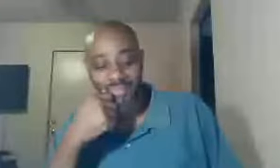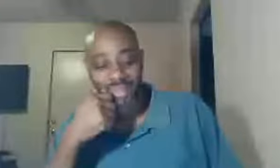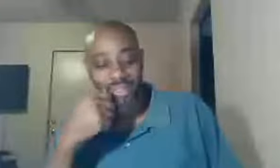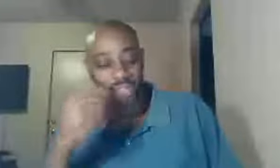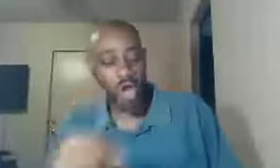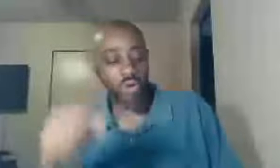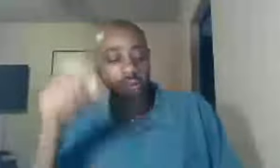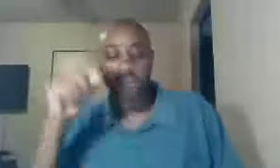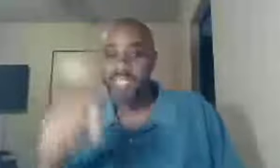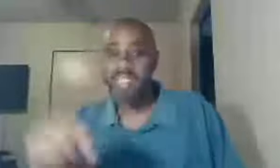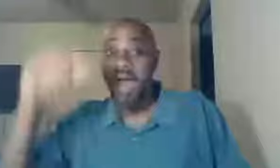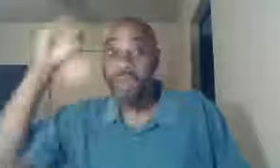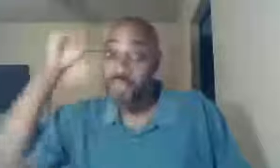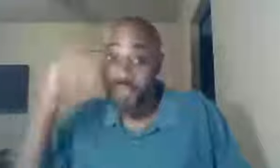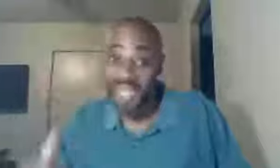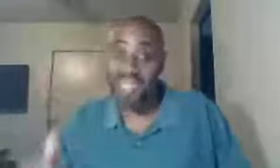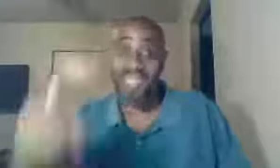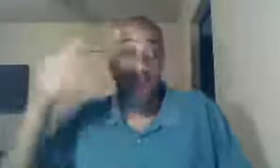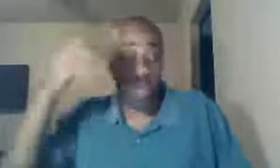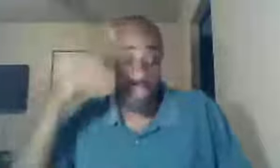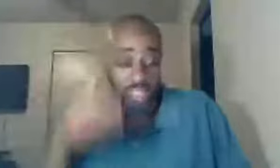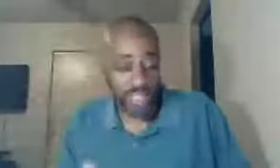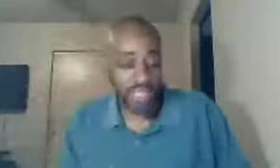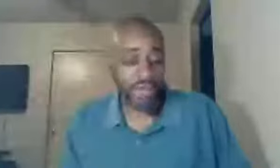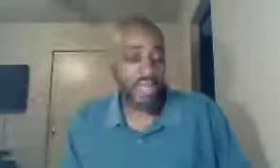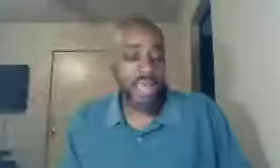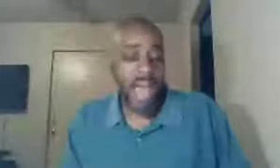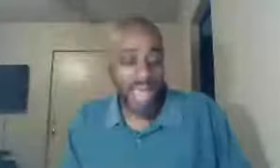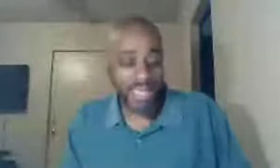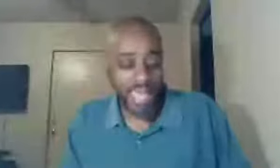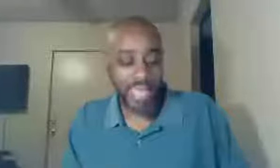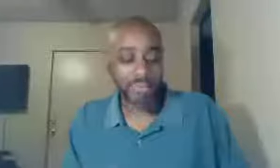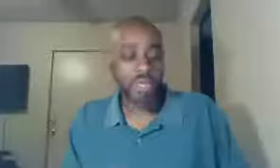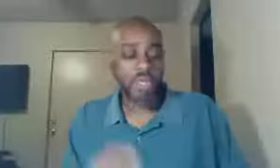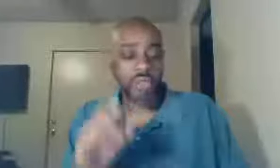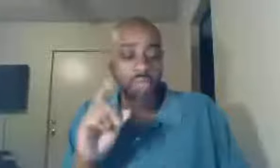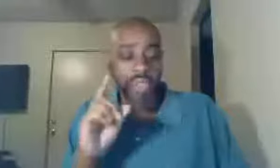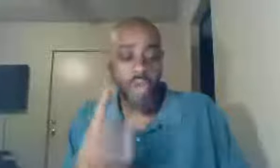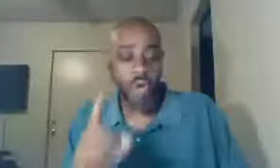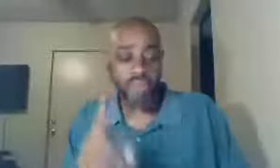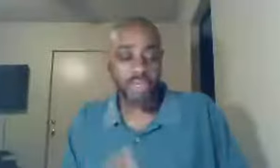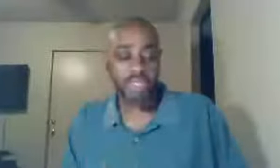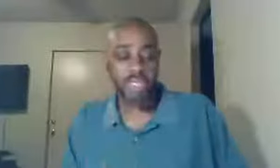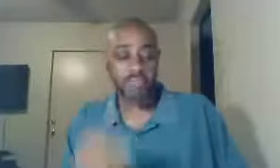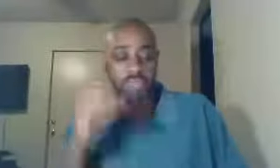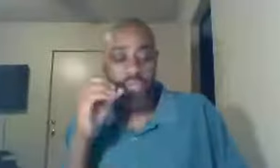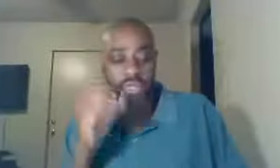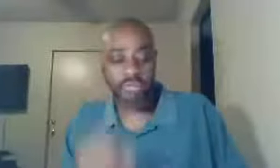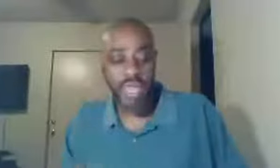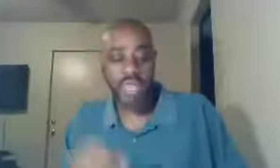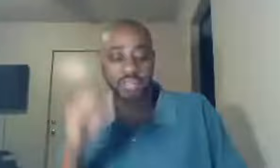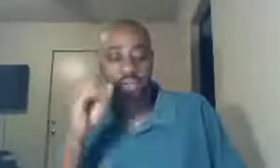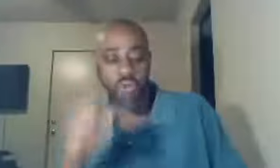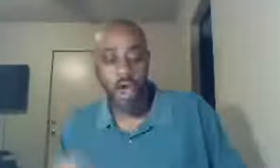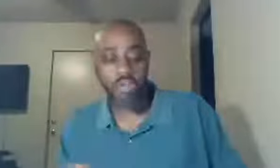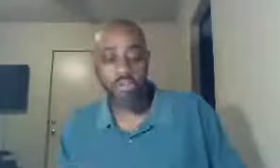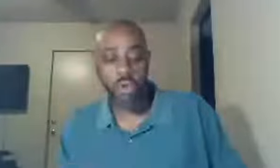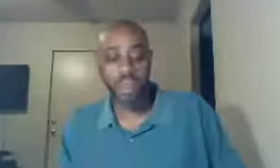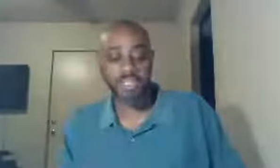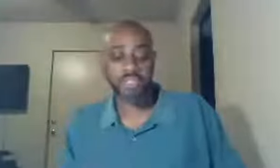no he says, I was plain, I was clear, I came with no other agenda, but to convey the cross, borne by Jesus